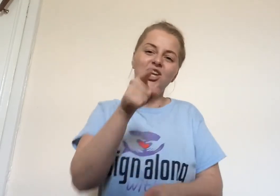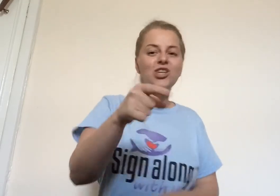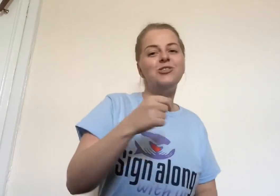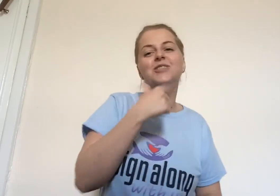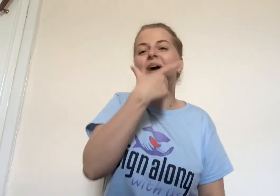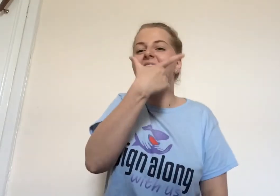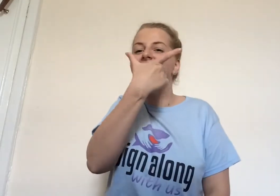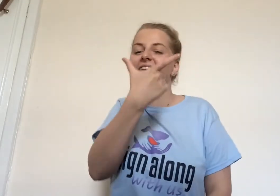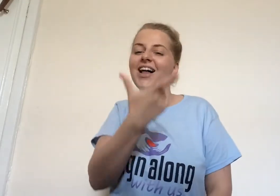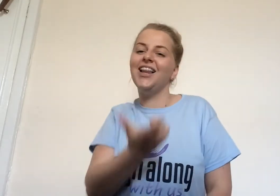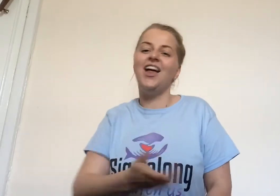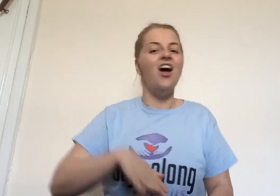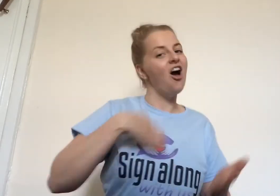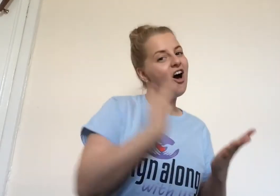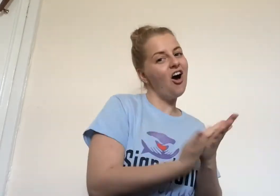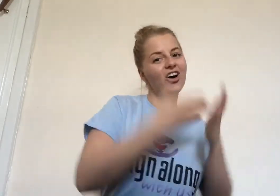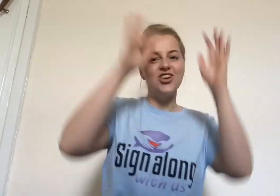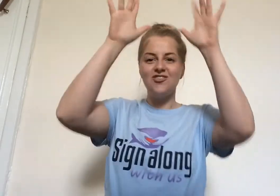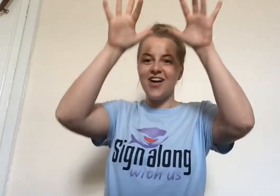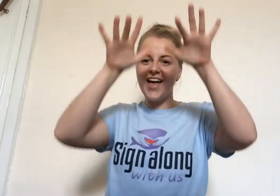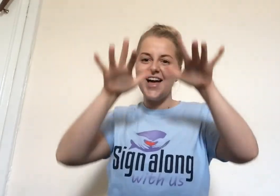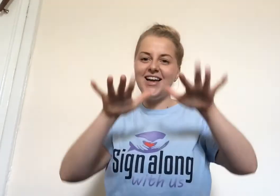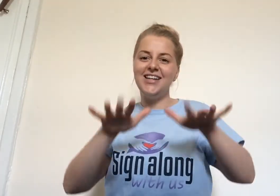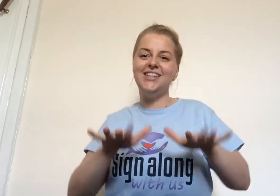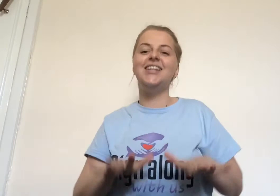bring down cycle on a day.